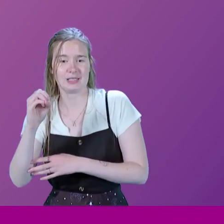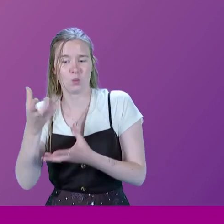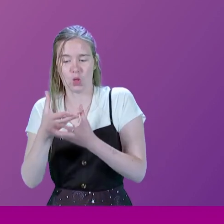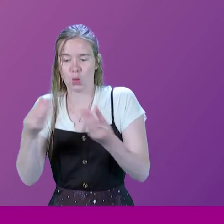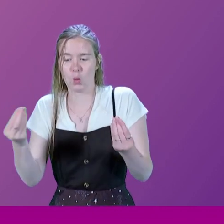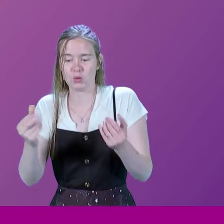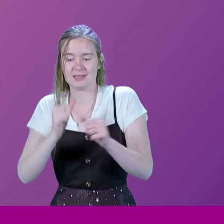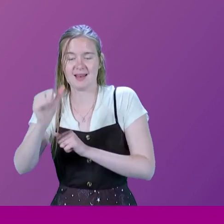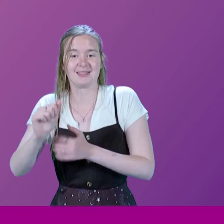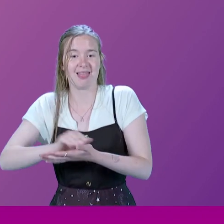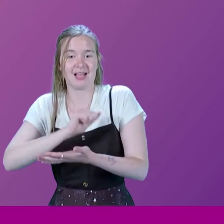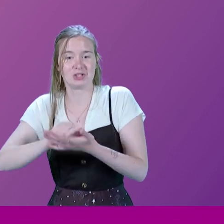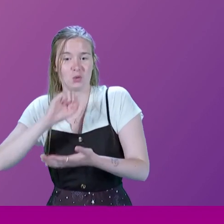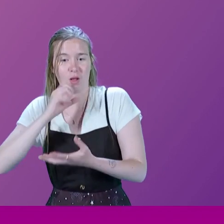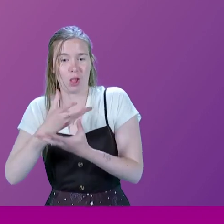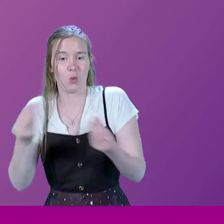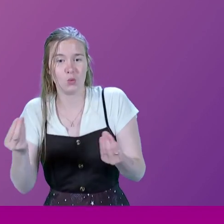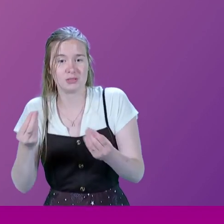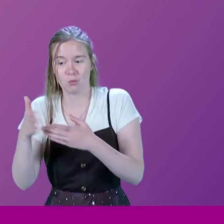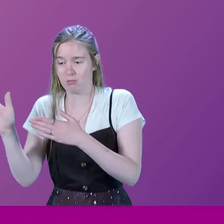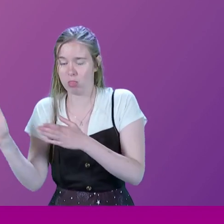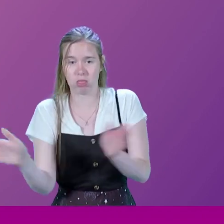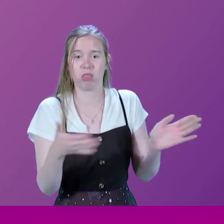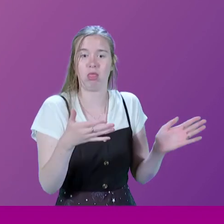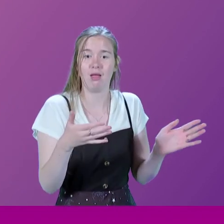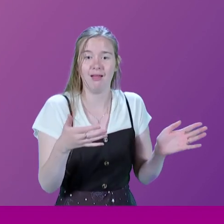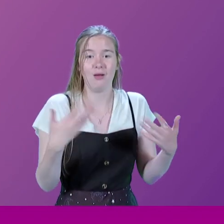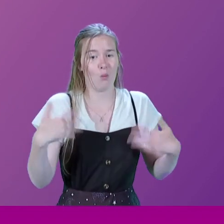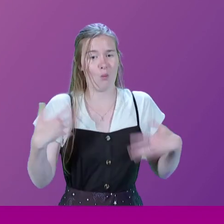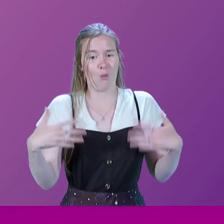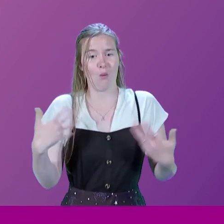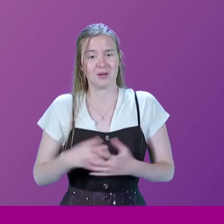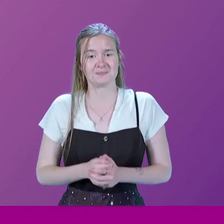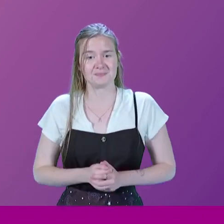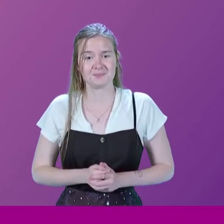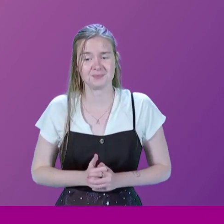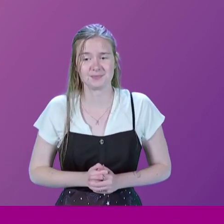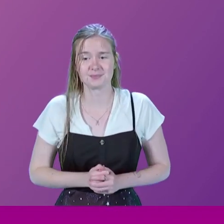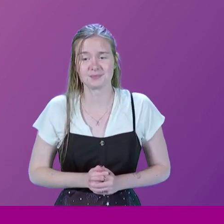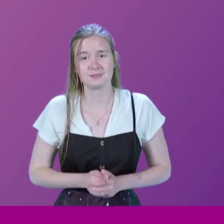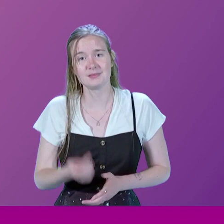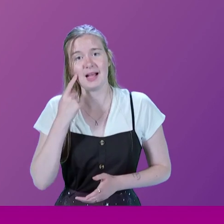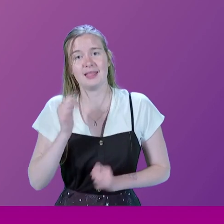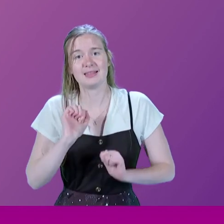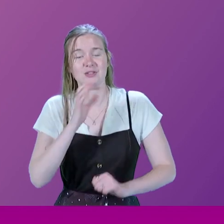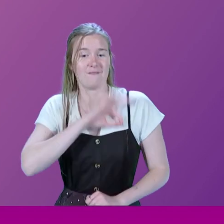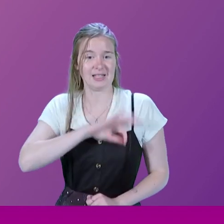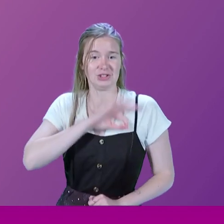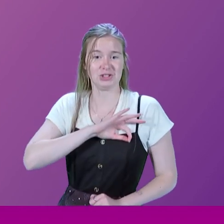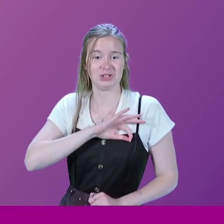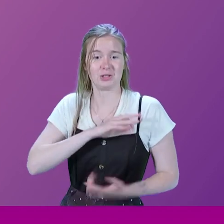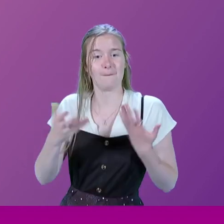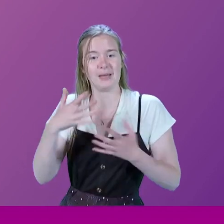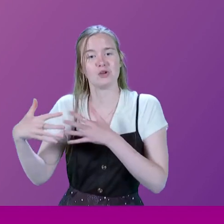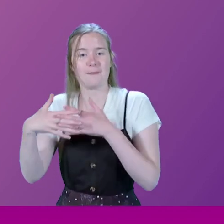election big time. Fantastic swing. So I think these are advantages we have over the United